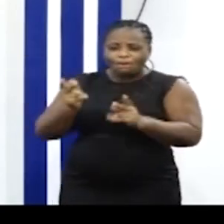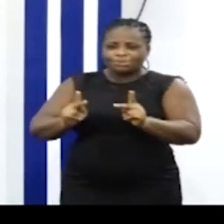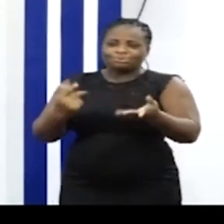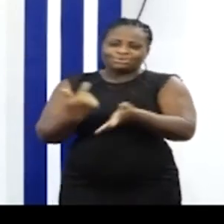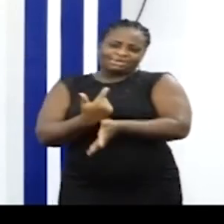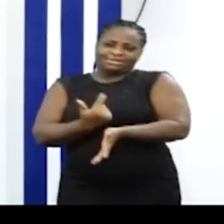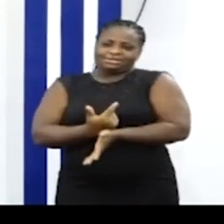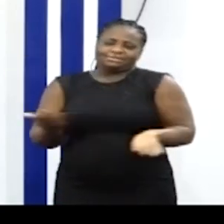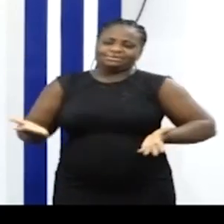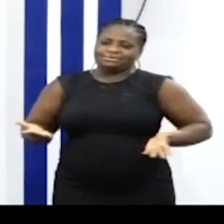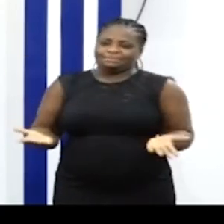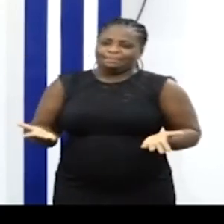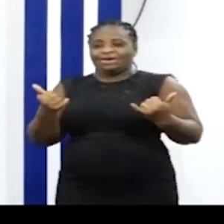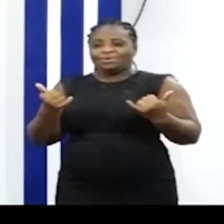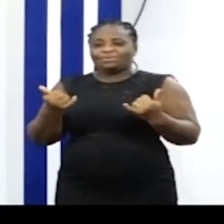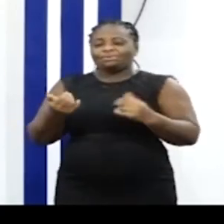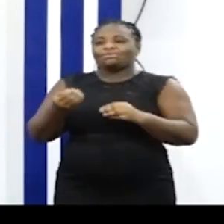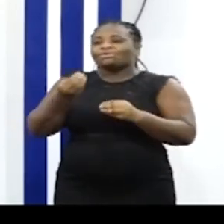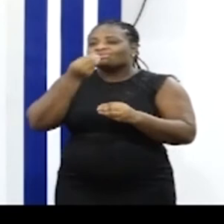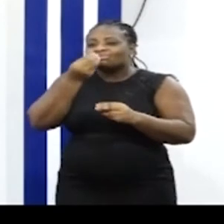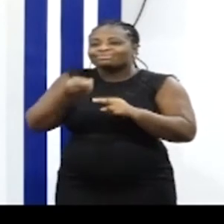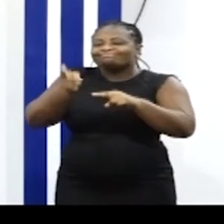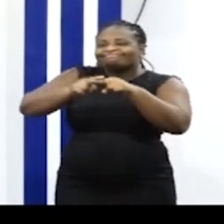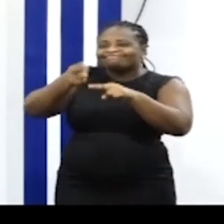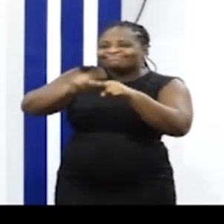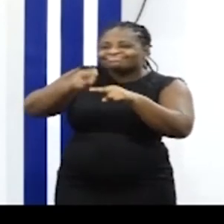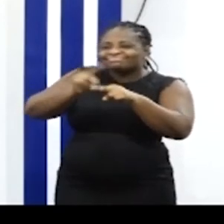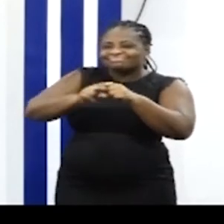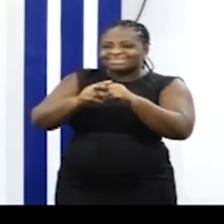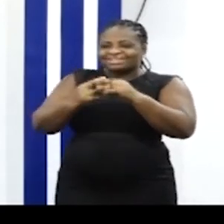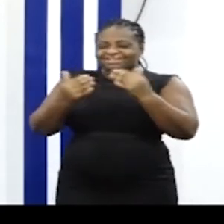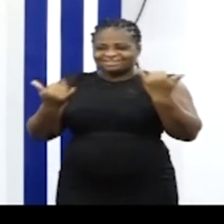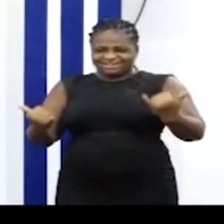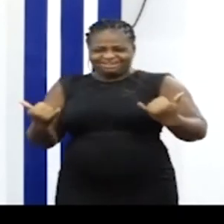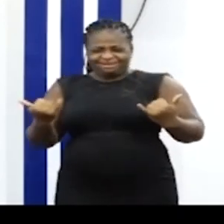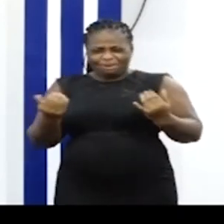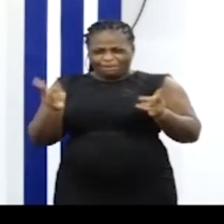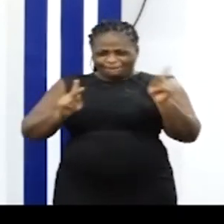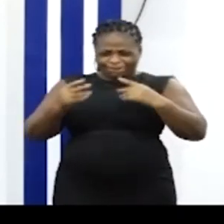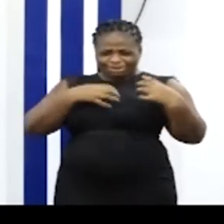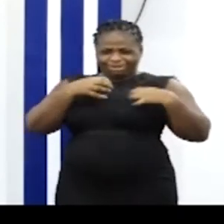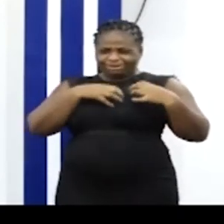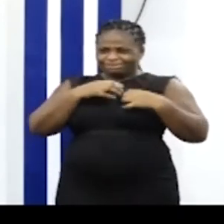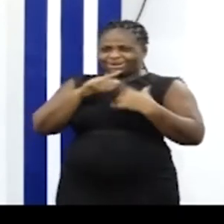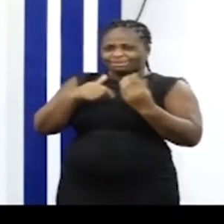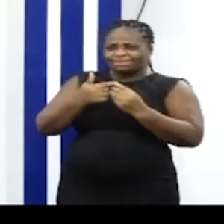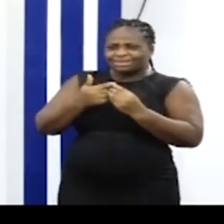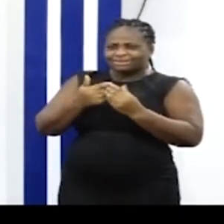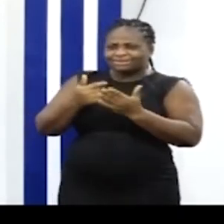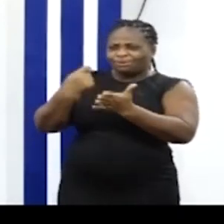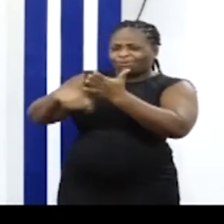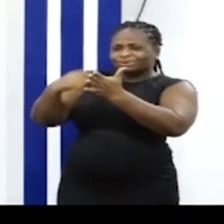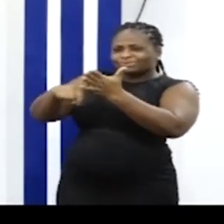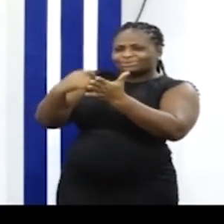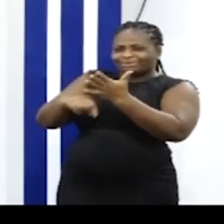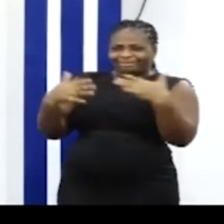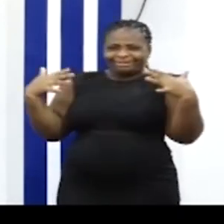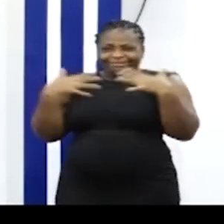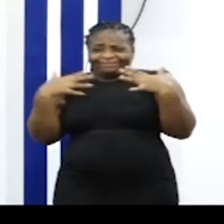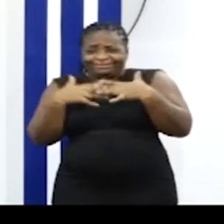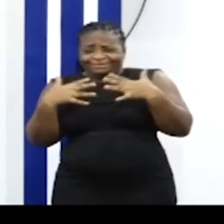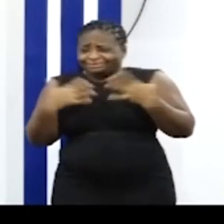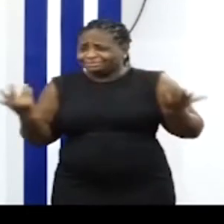in this period. So the aggravation which has been brought on by this mad rush because of fear